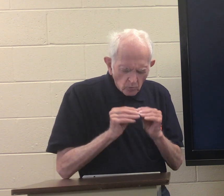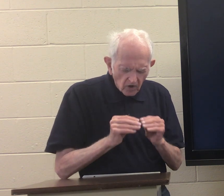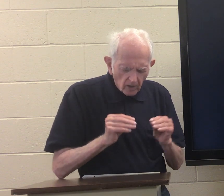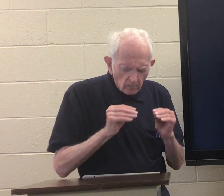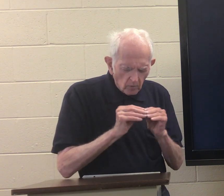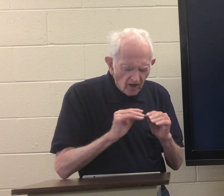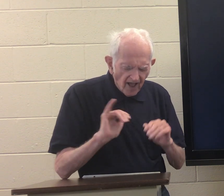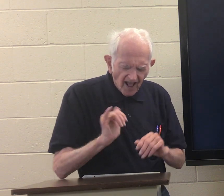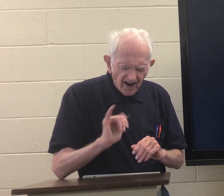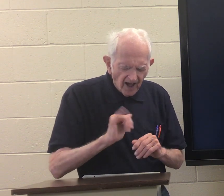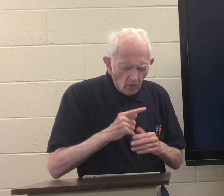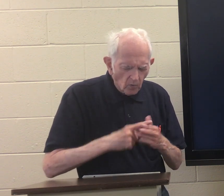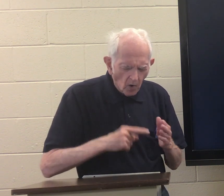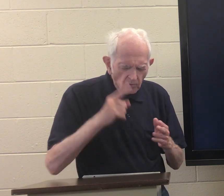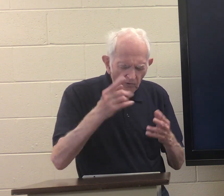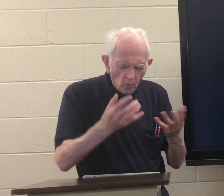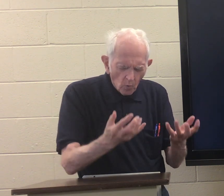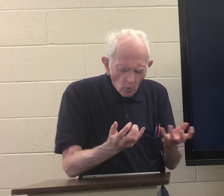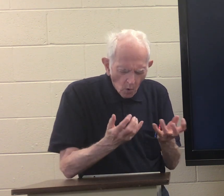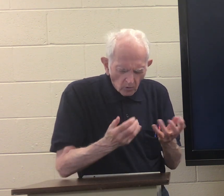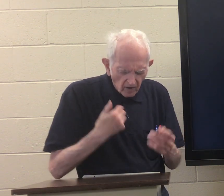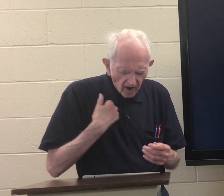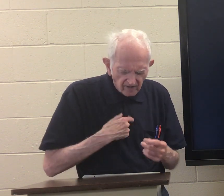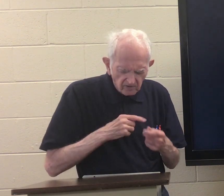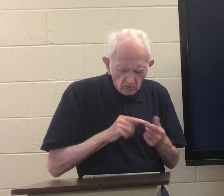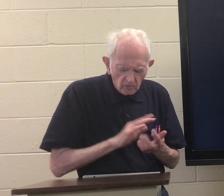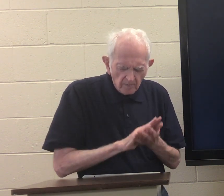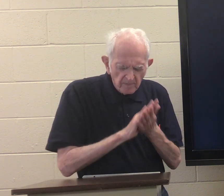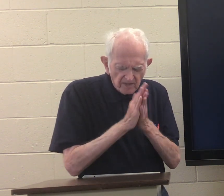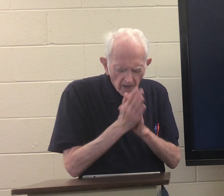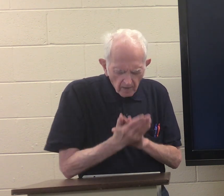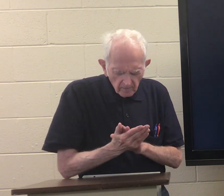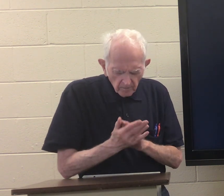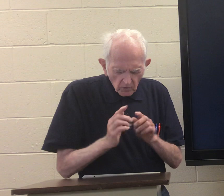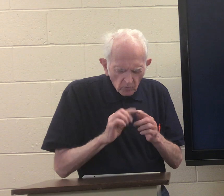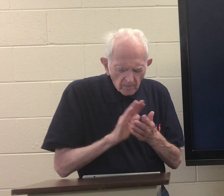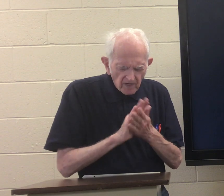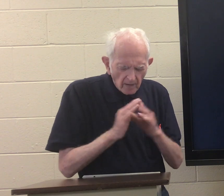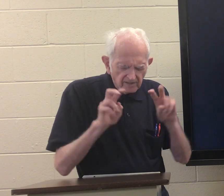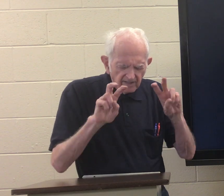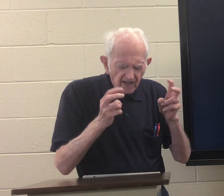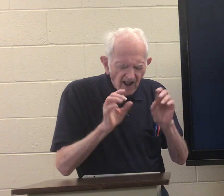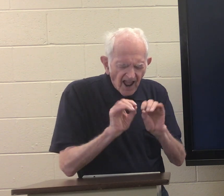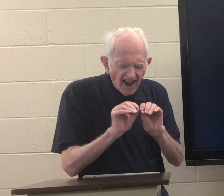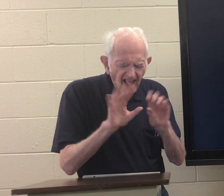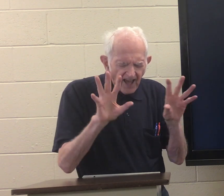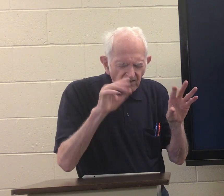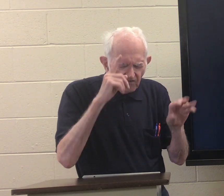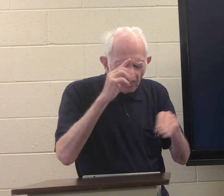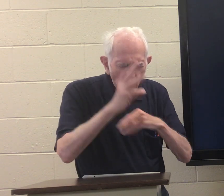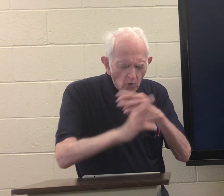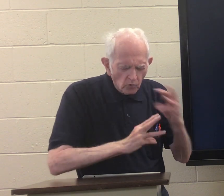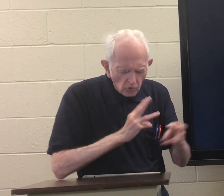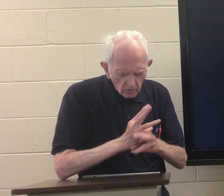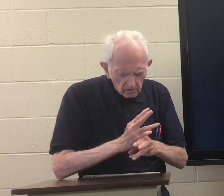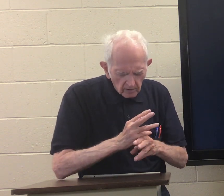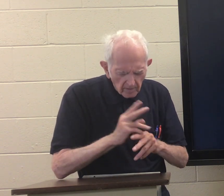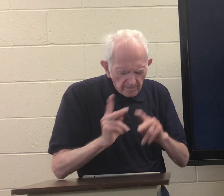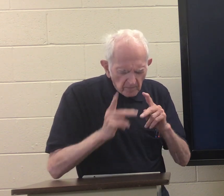to be more and more like what you want us to become to become like to the world